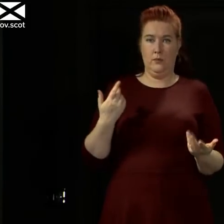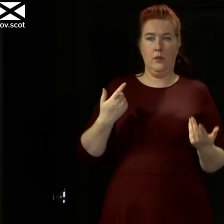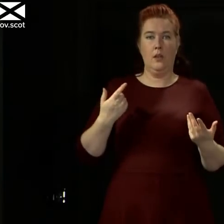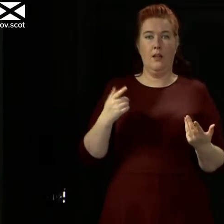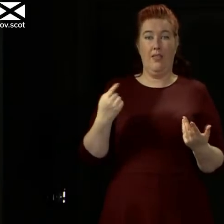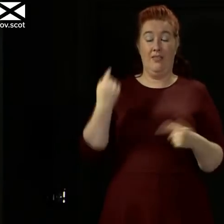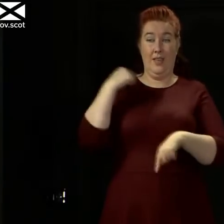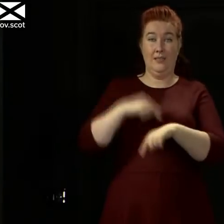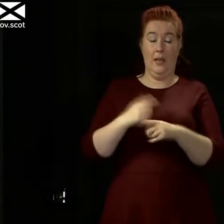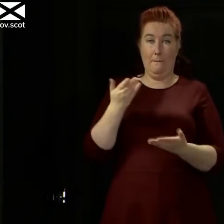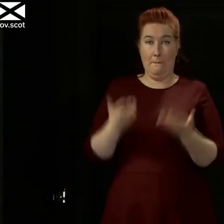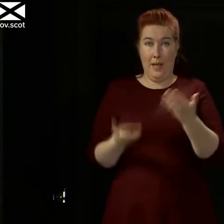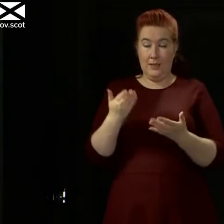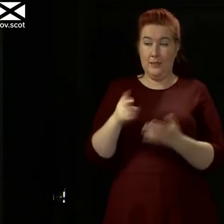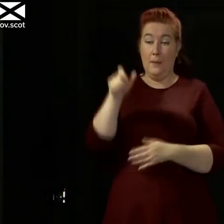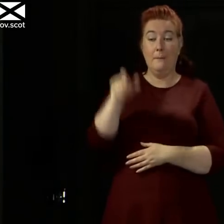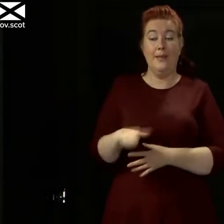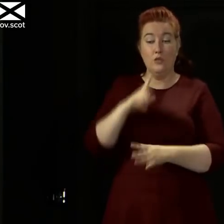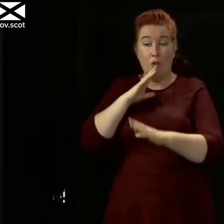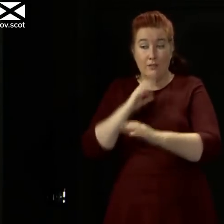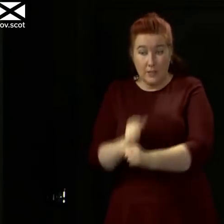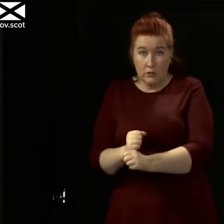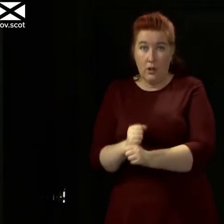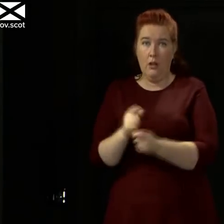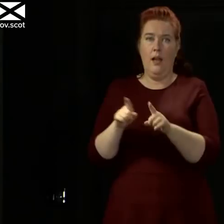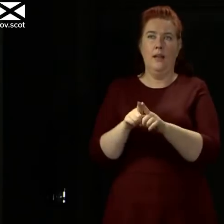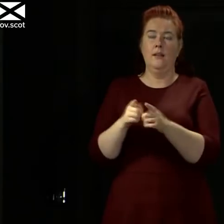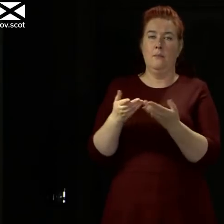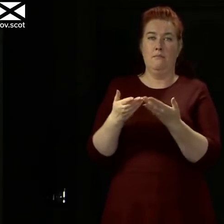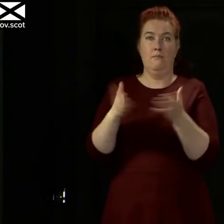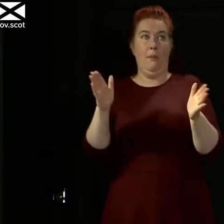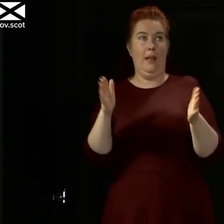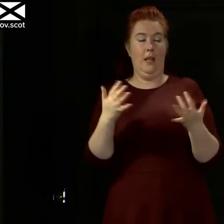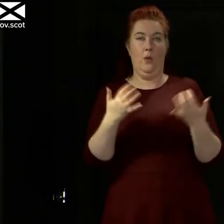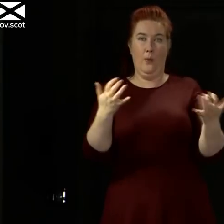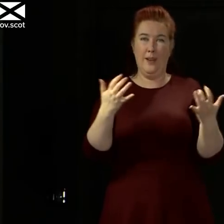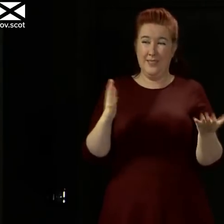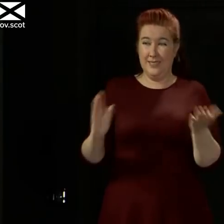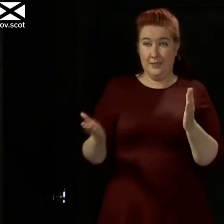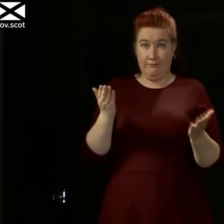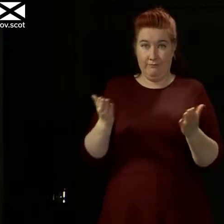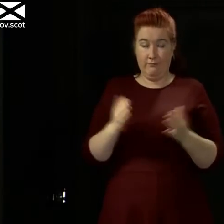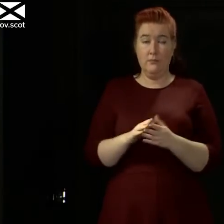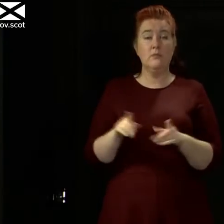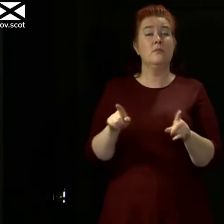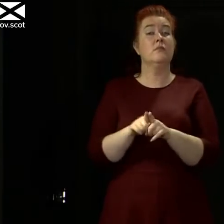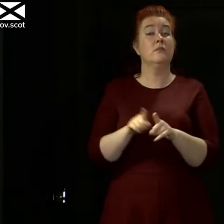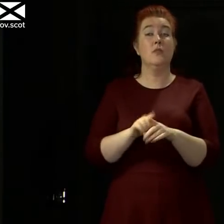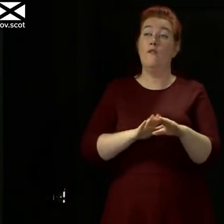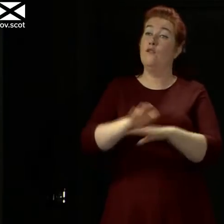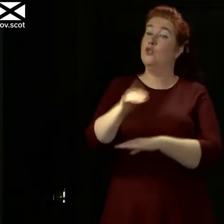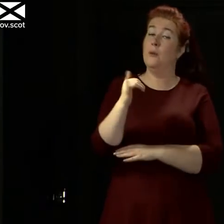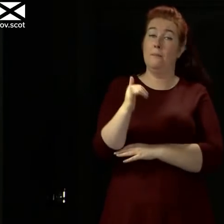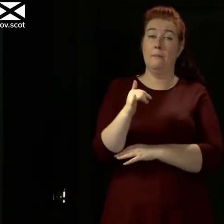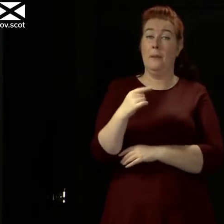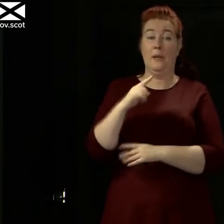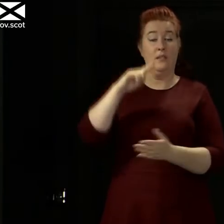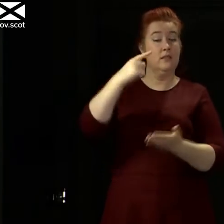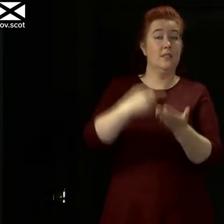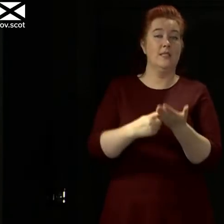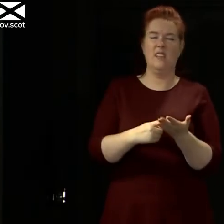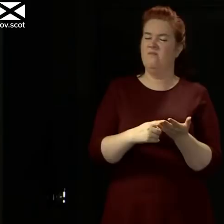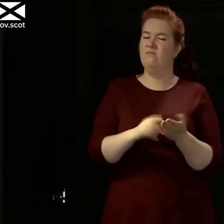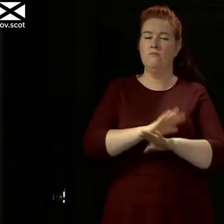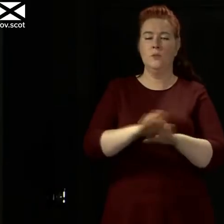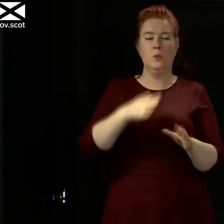patient confidentiality and wider public awareness may be different and there will be other instances in the future where we may decide it's not necessary to